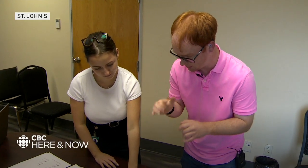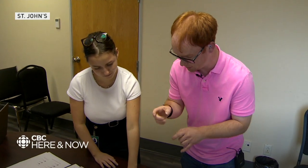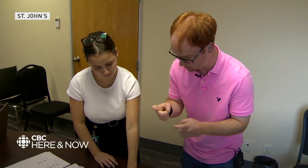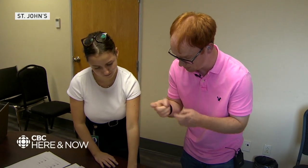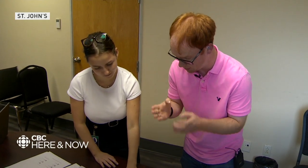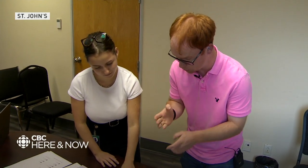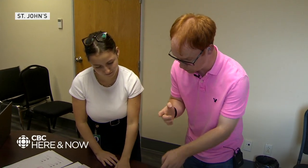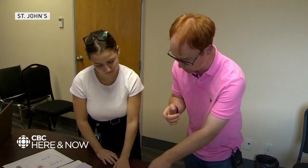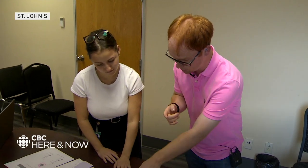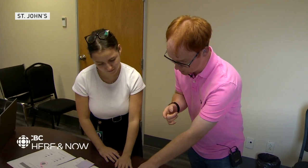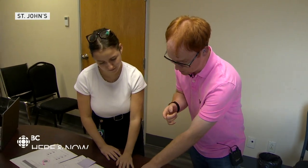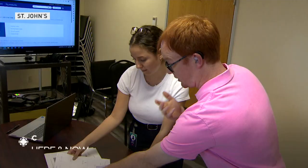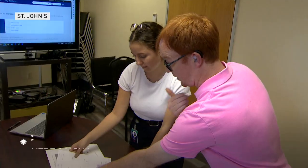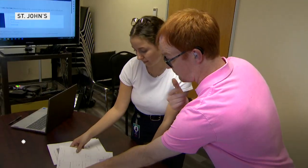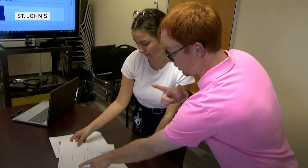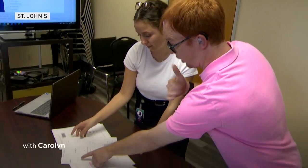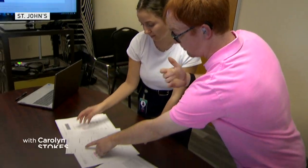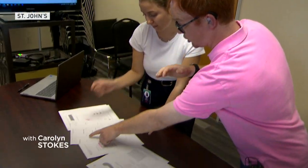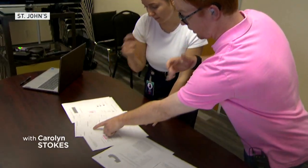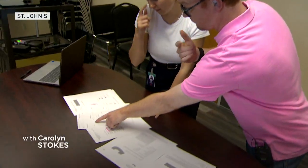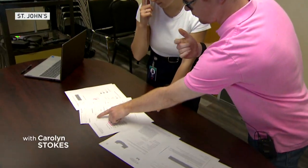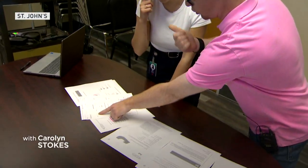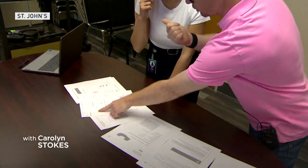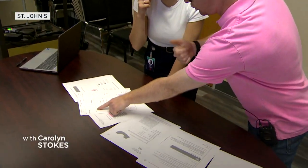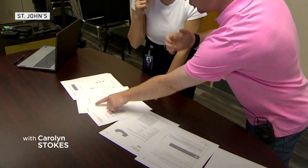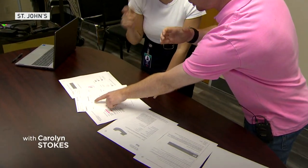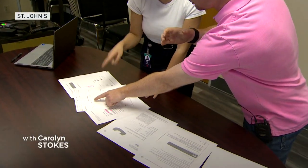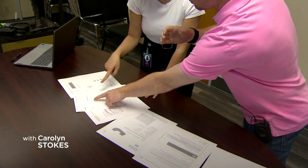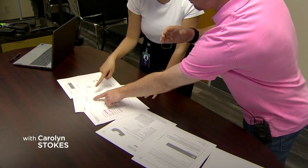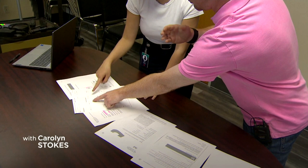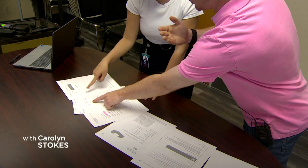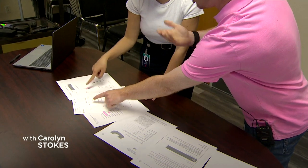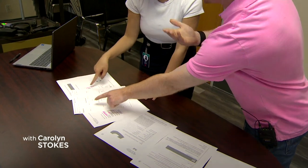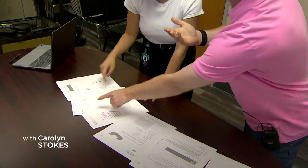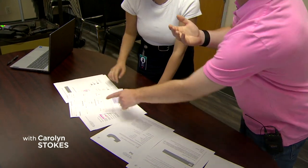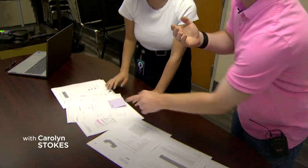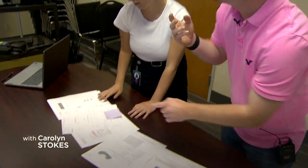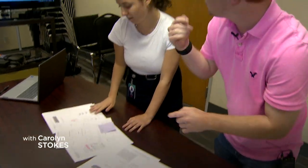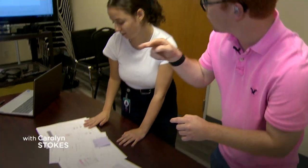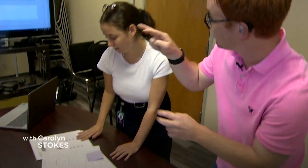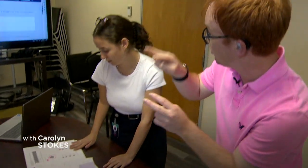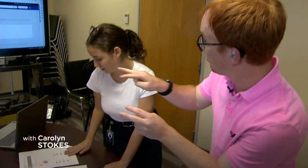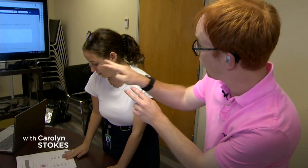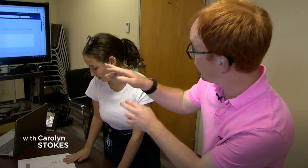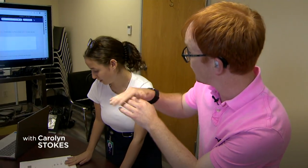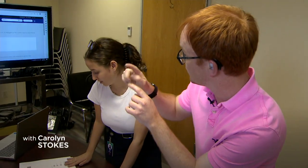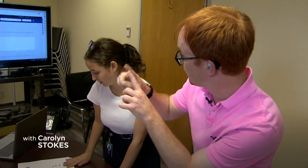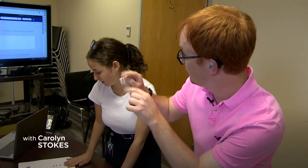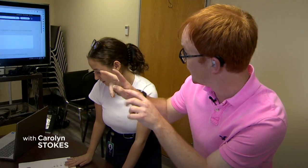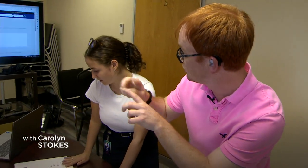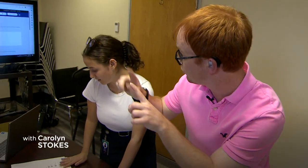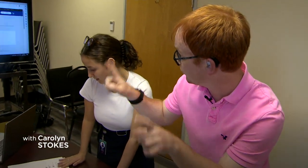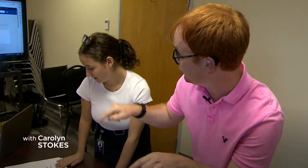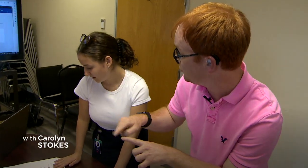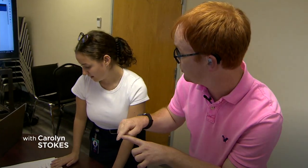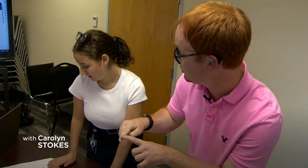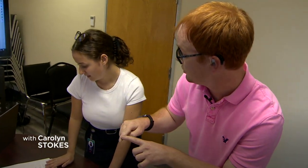-Duke a sense of newfound confidence. He was independent for a few years, but then he had trouble with his TV and internet services.